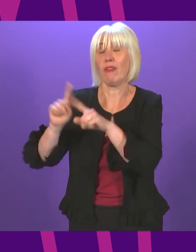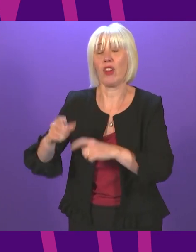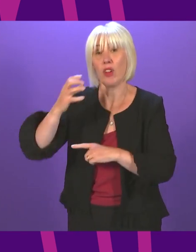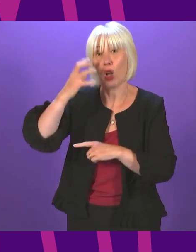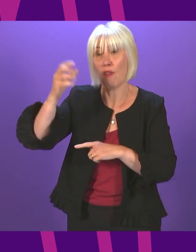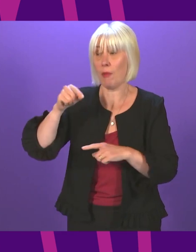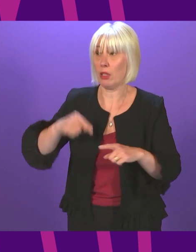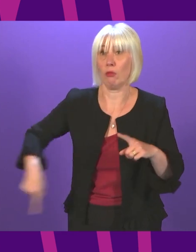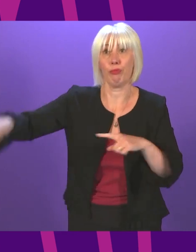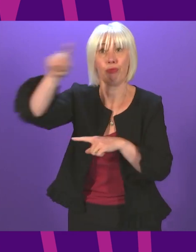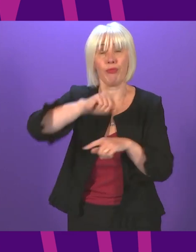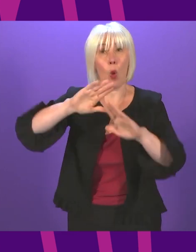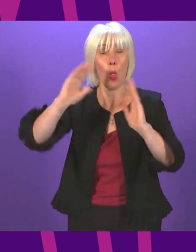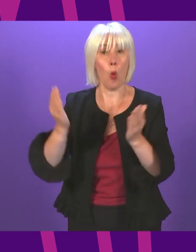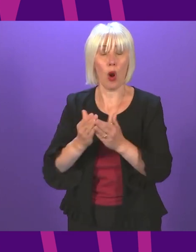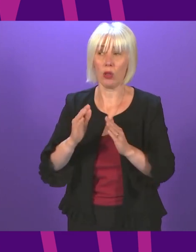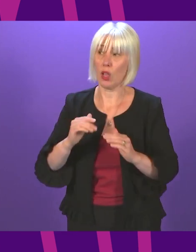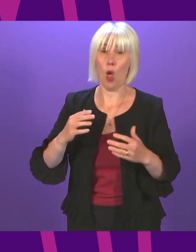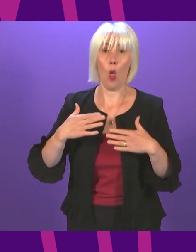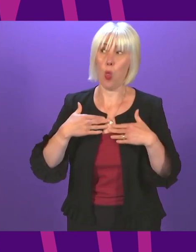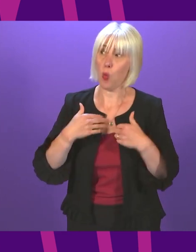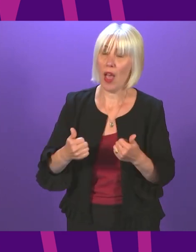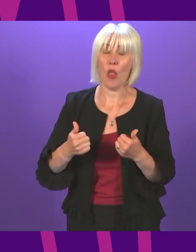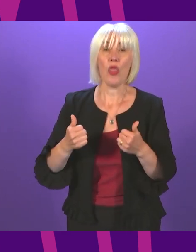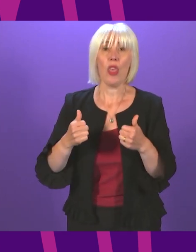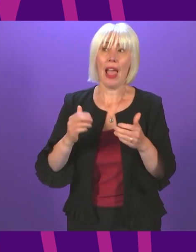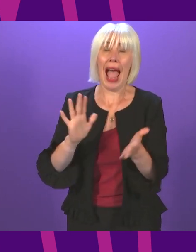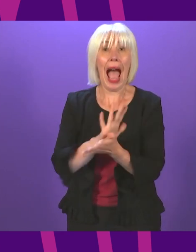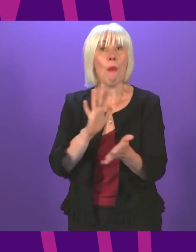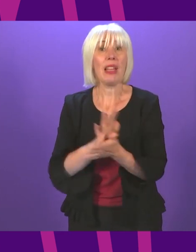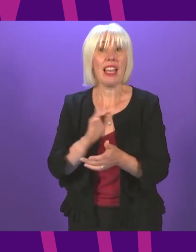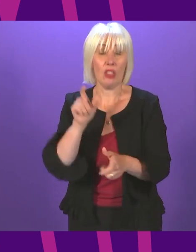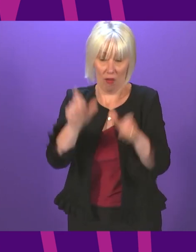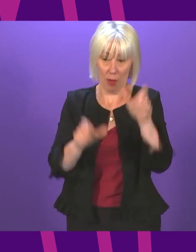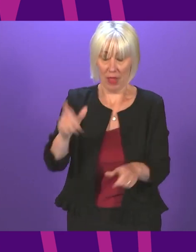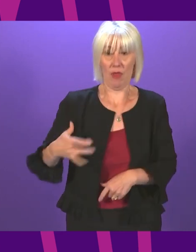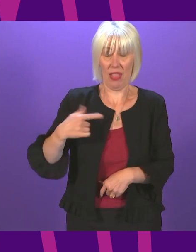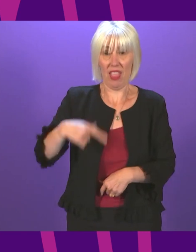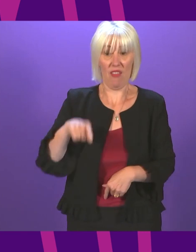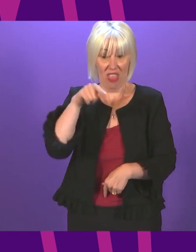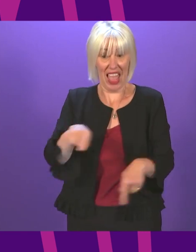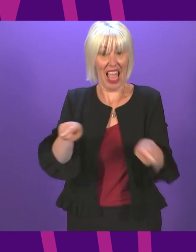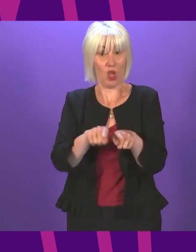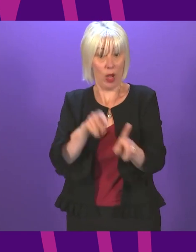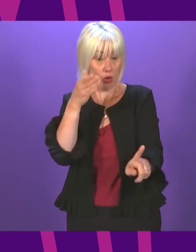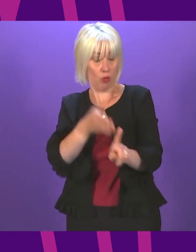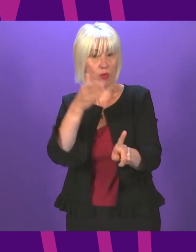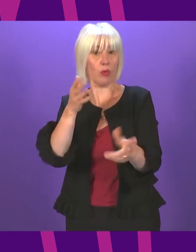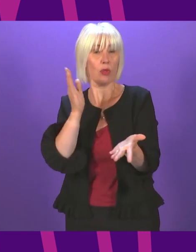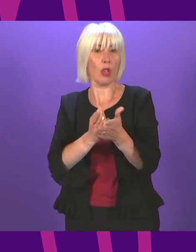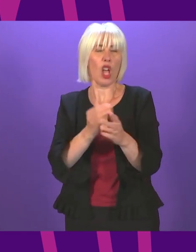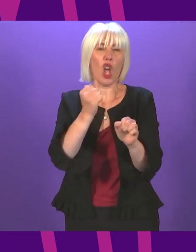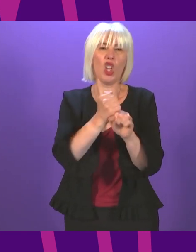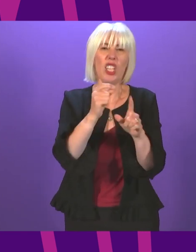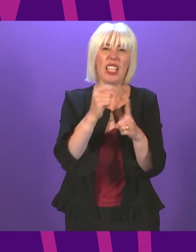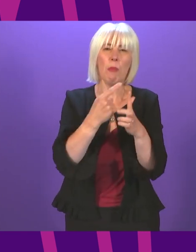and the happiness and the well-being of a population should also matter in our judgments of economic success that it shouldn't simply be GDP